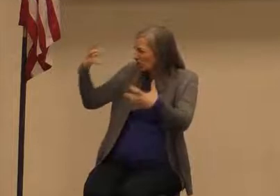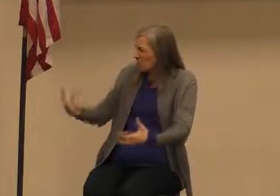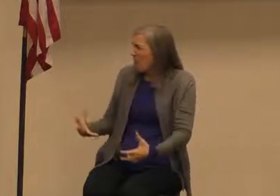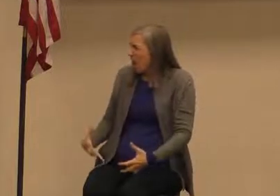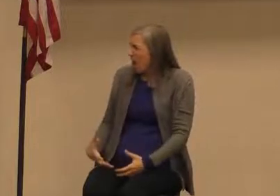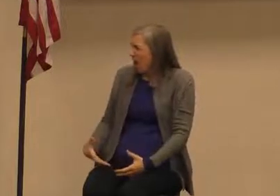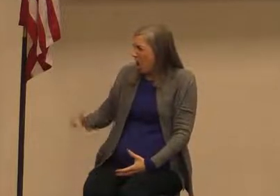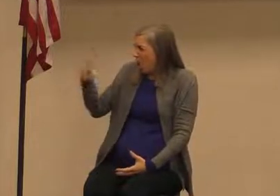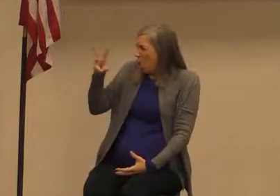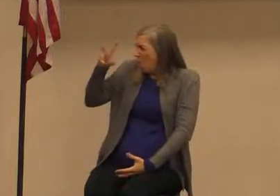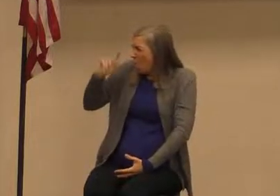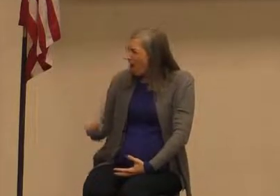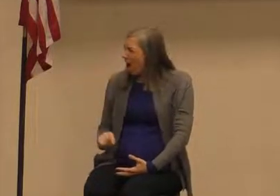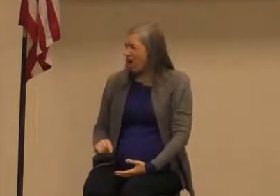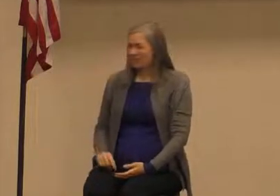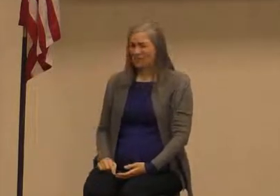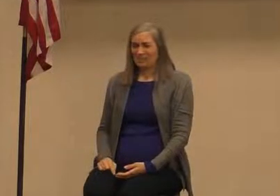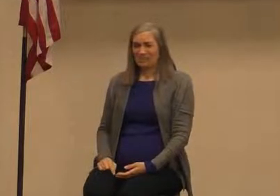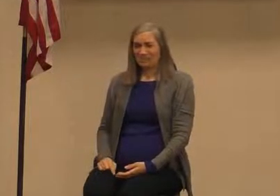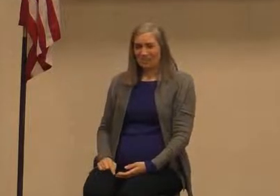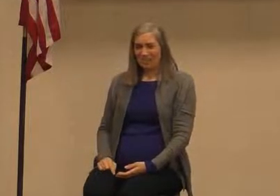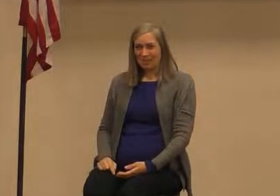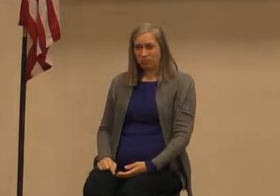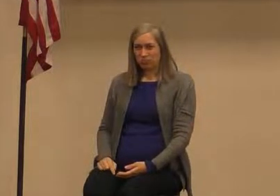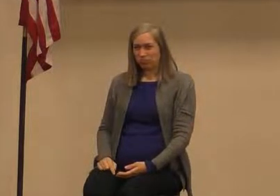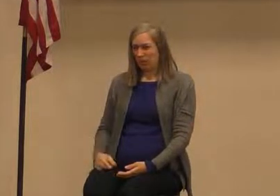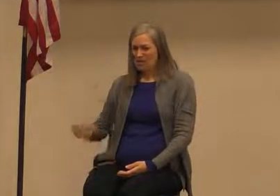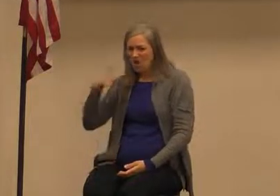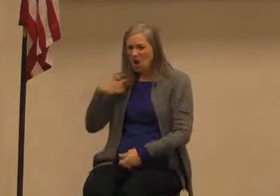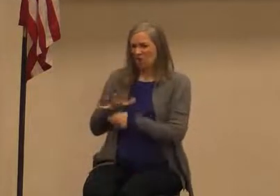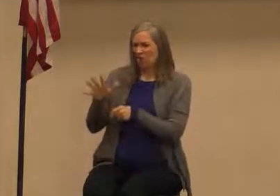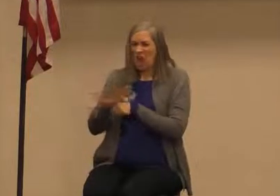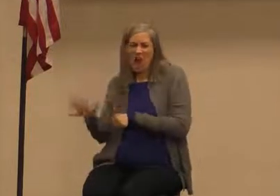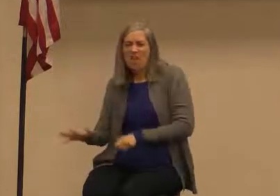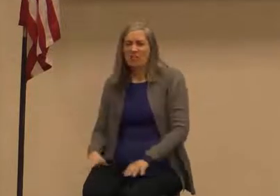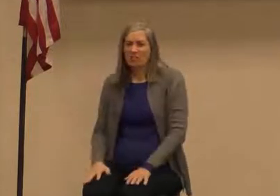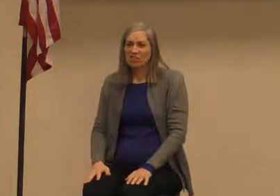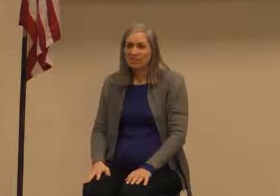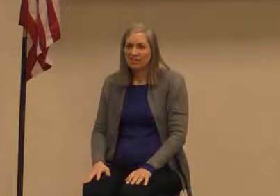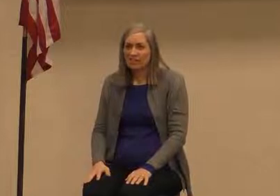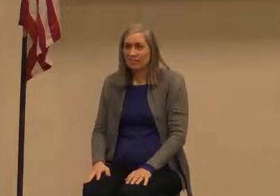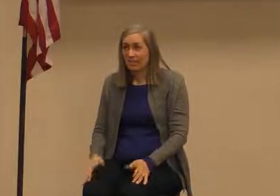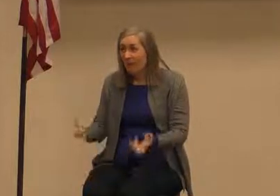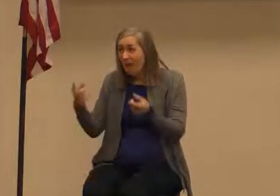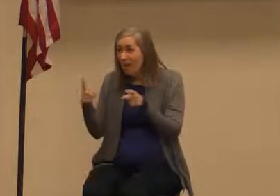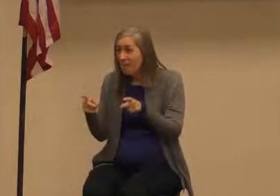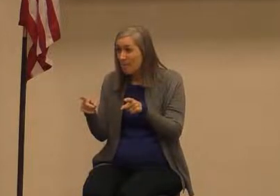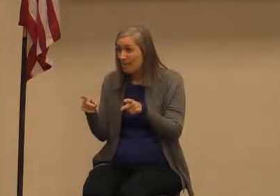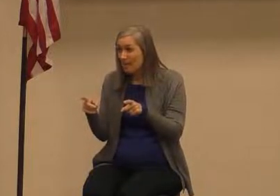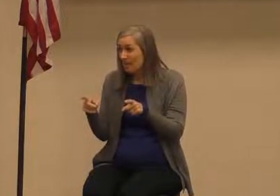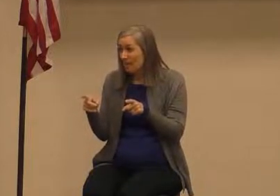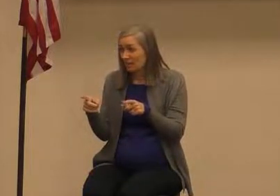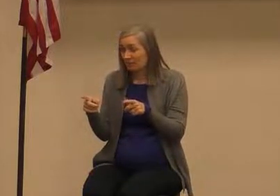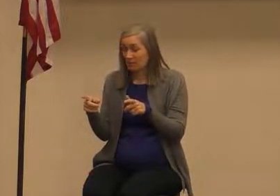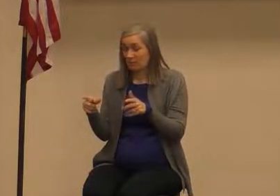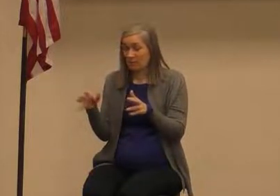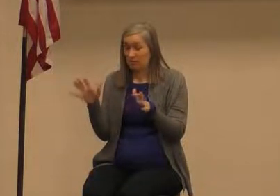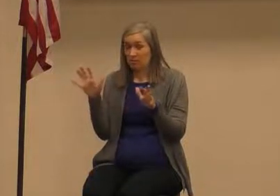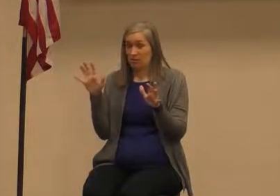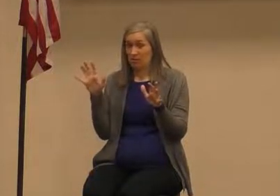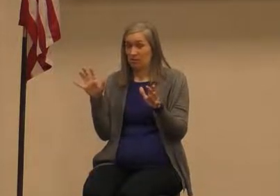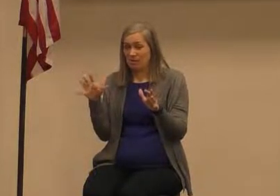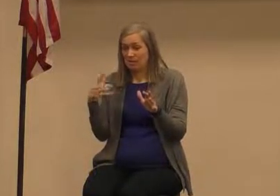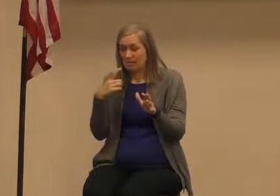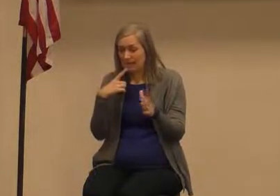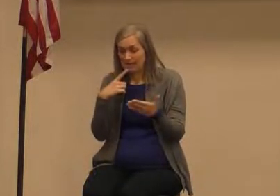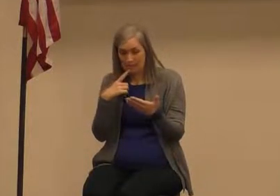what right I mean they'd heard enough right what follows is possibly the greatest understatement of all time look what